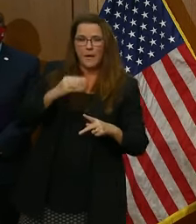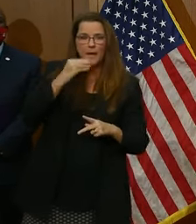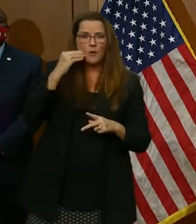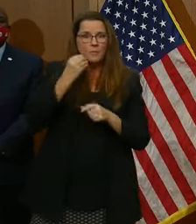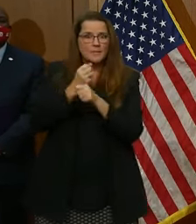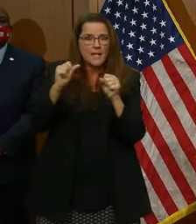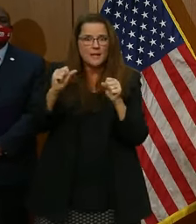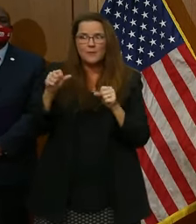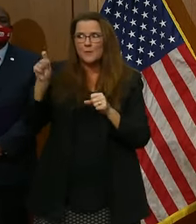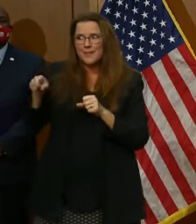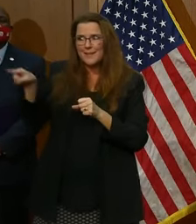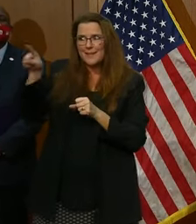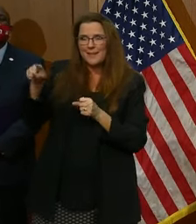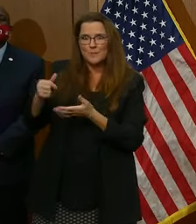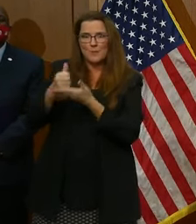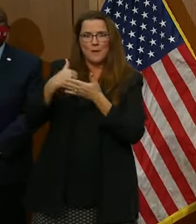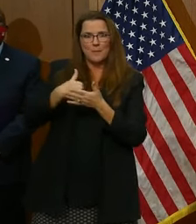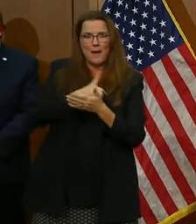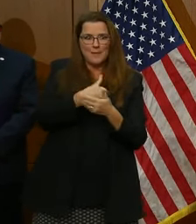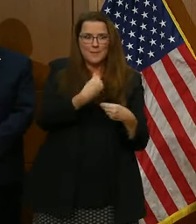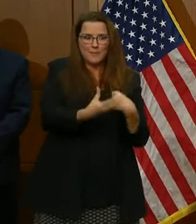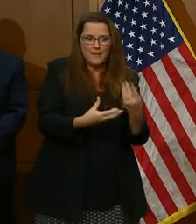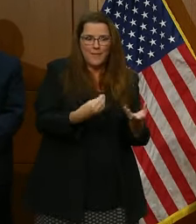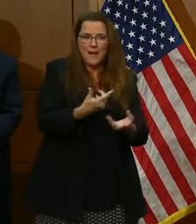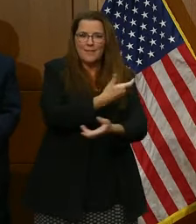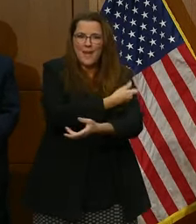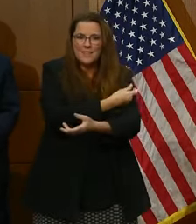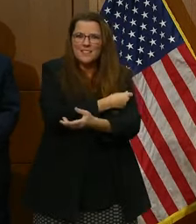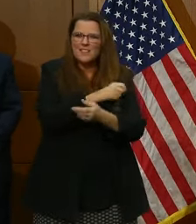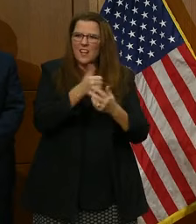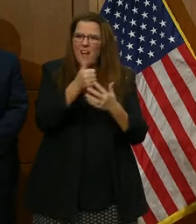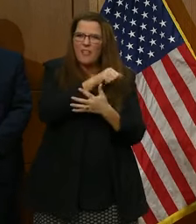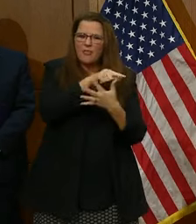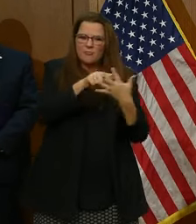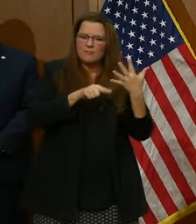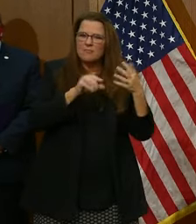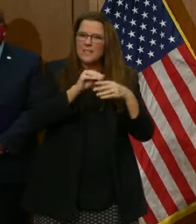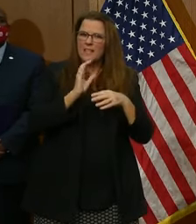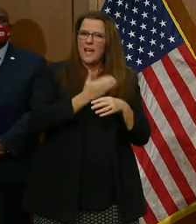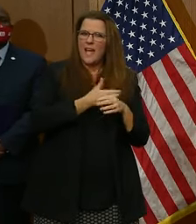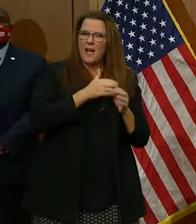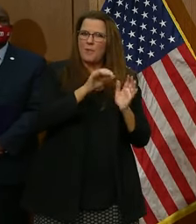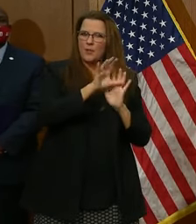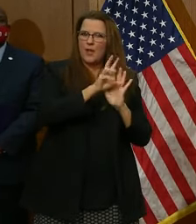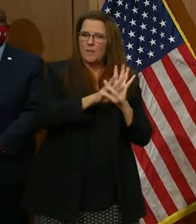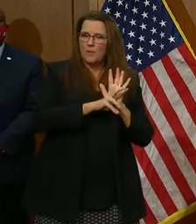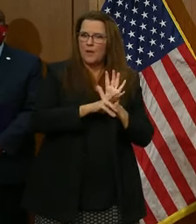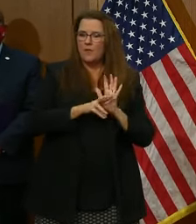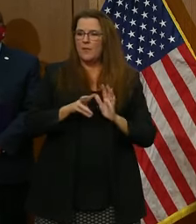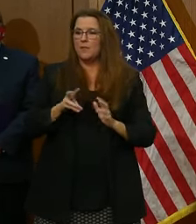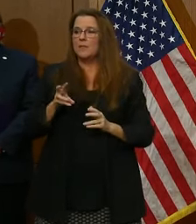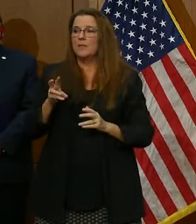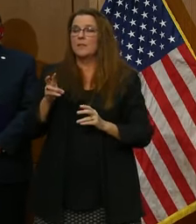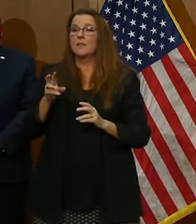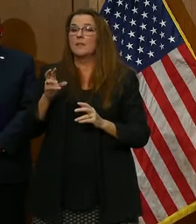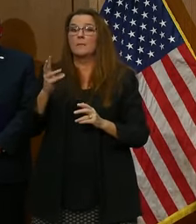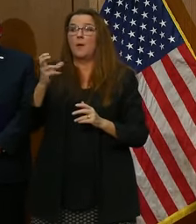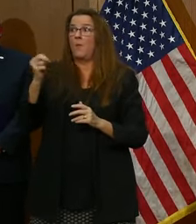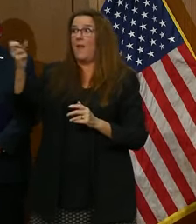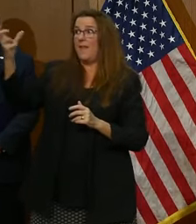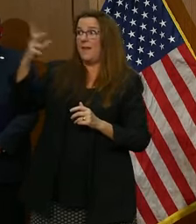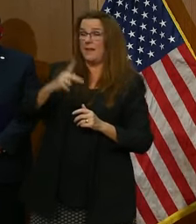vaccinations and a lot of other duties that they have in our commonwealth. But when they get home is dependent